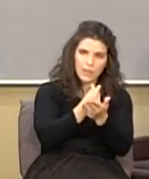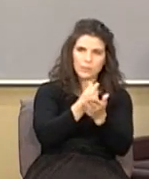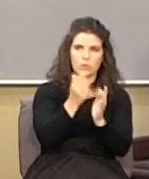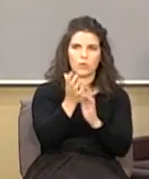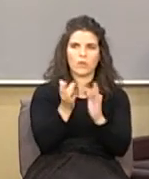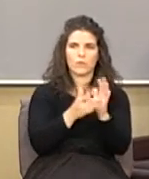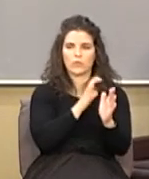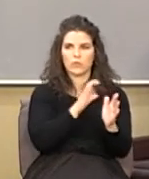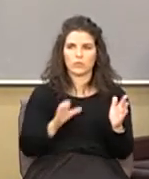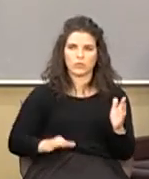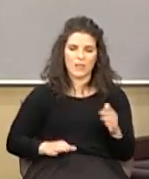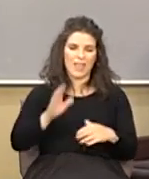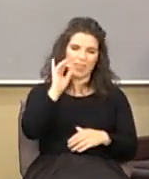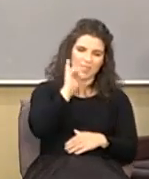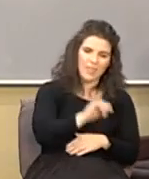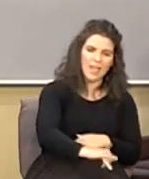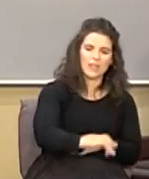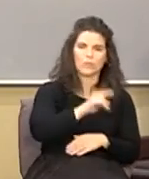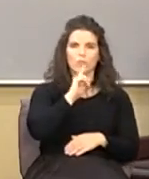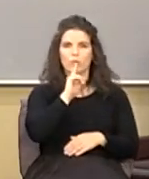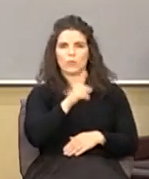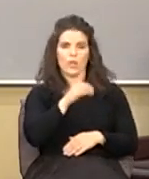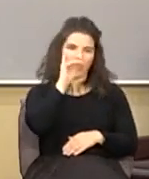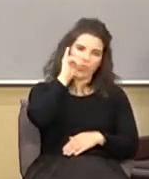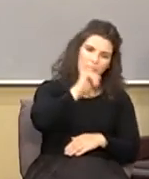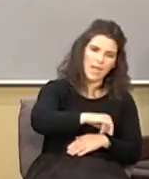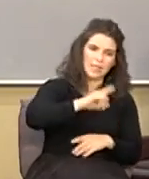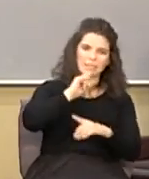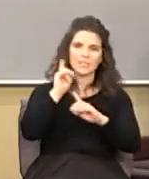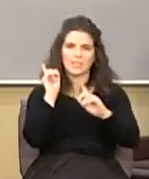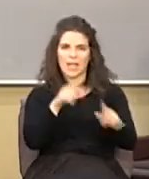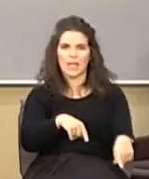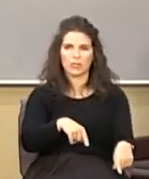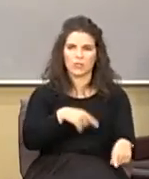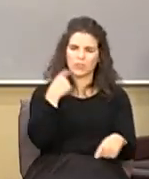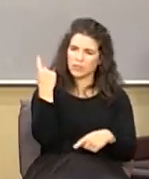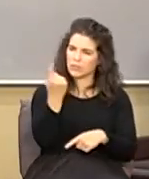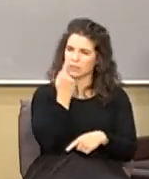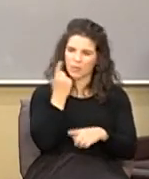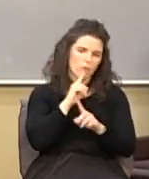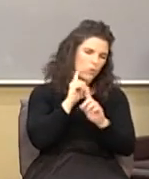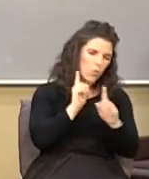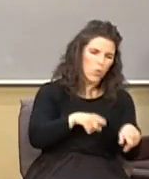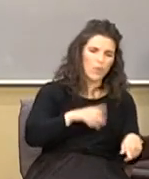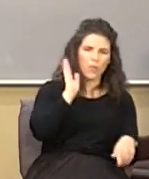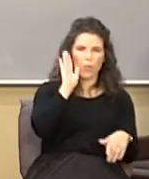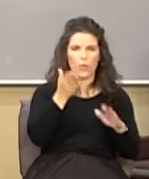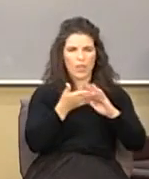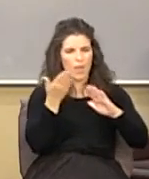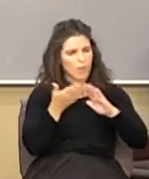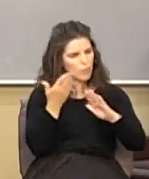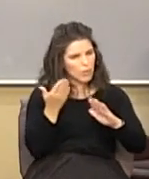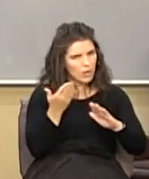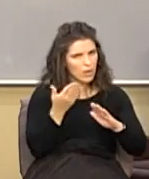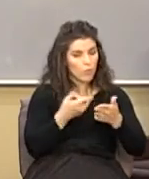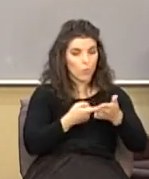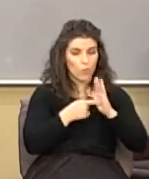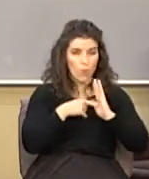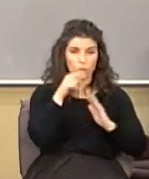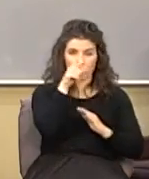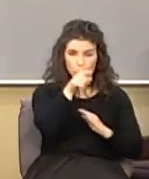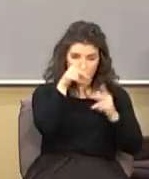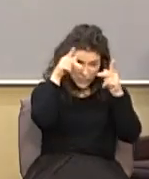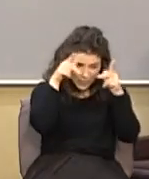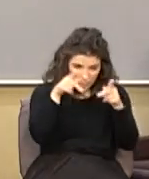that's what's real and that's what's the answer and that's the only answer that's going to operate because it requires you as an